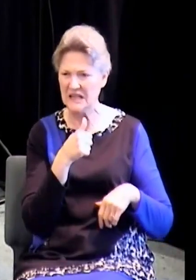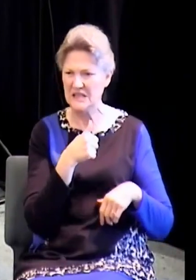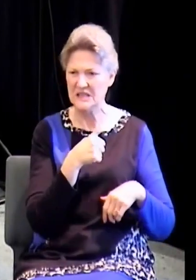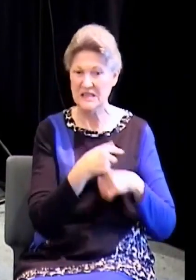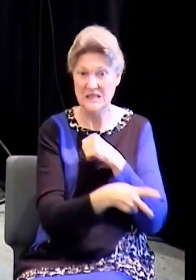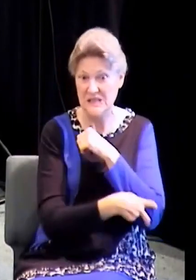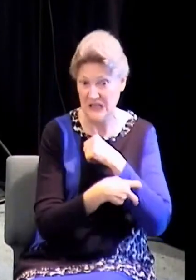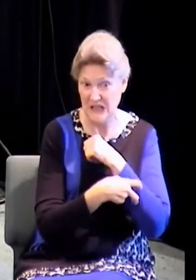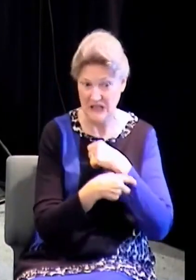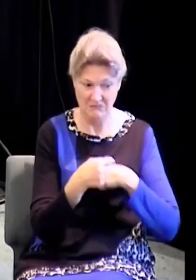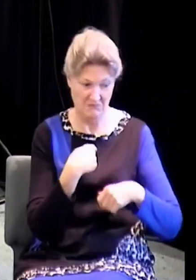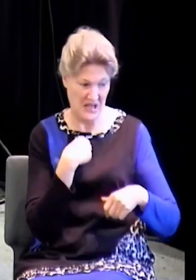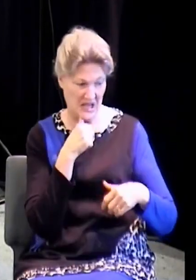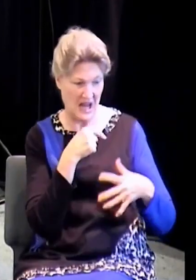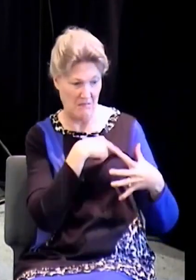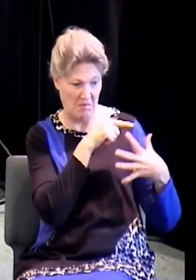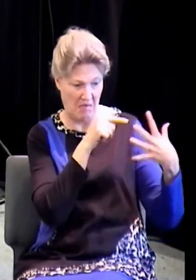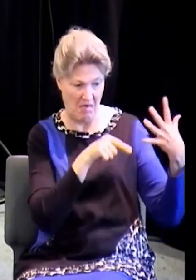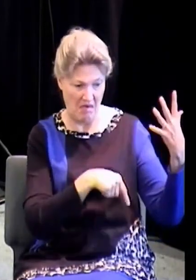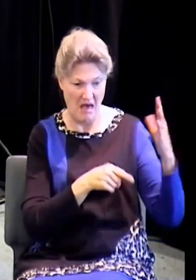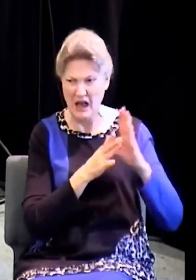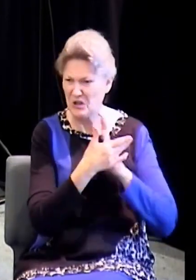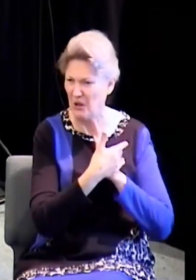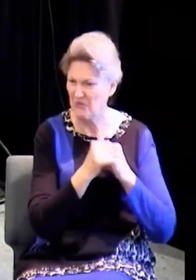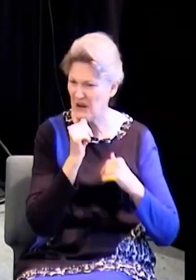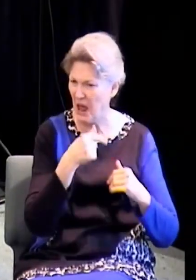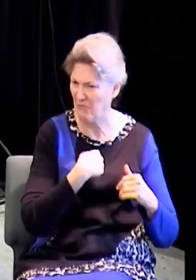changed? Man, if he comes today, what am I,